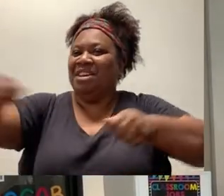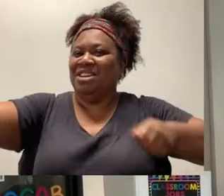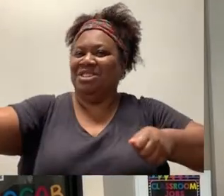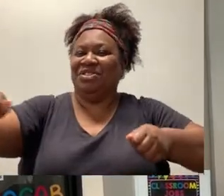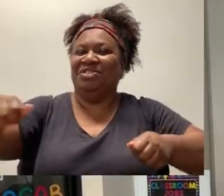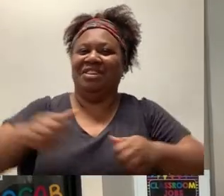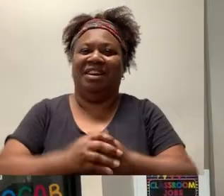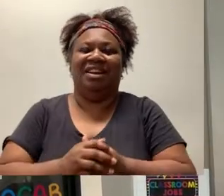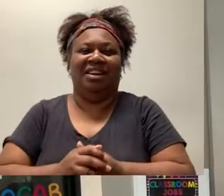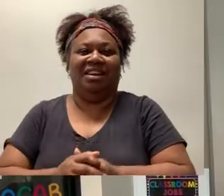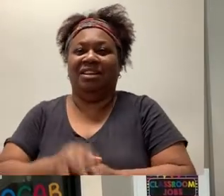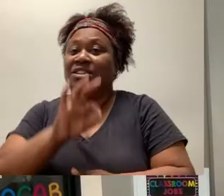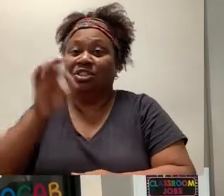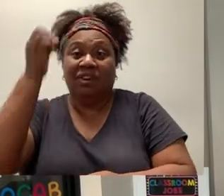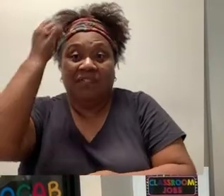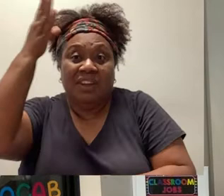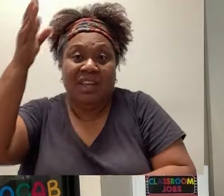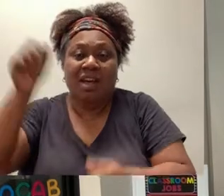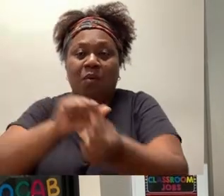wash your hands and stay safe. Bye! See you!